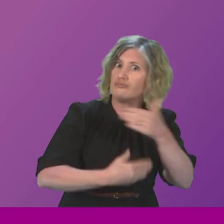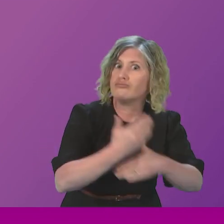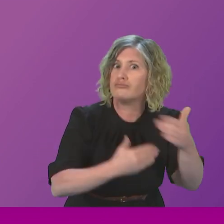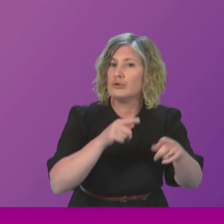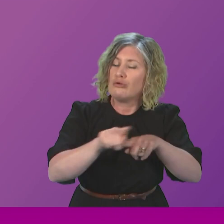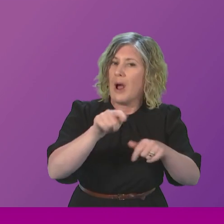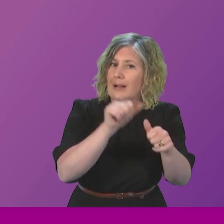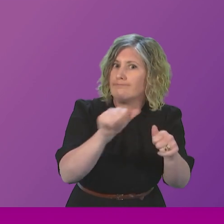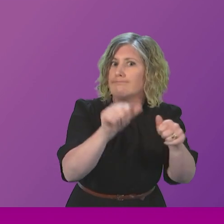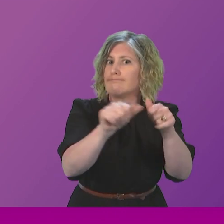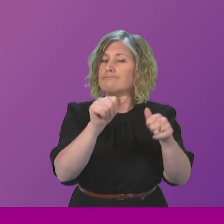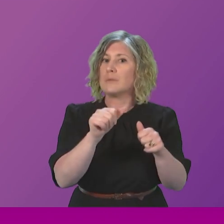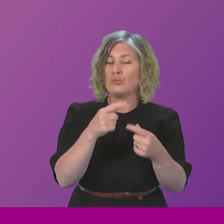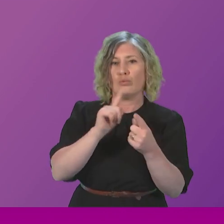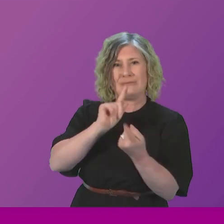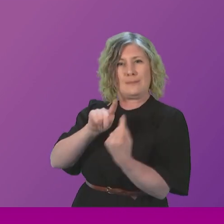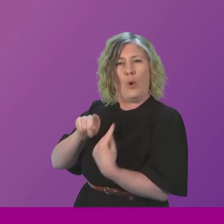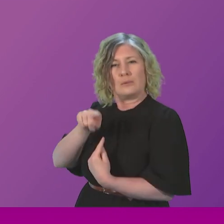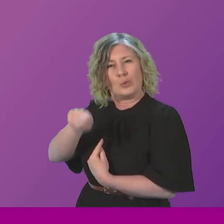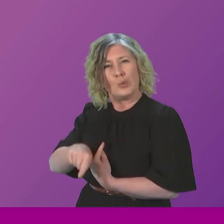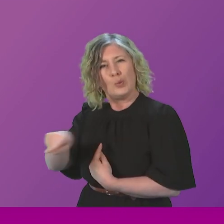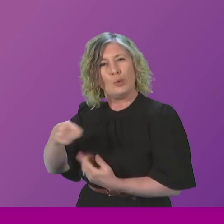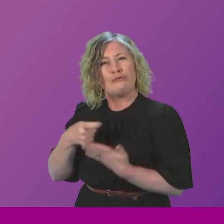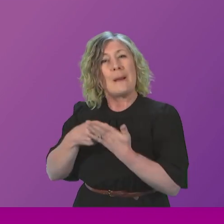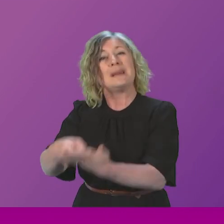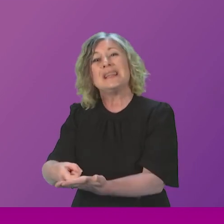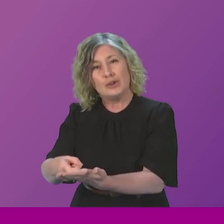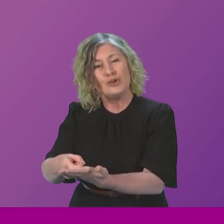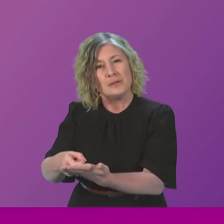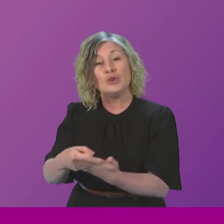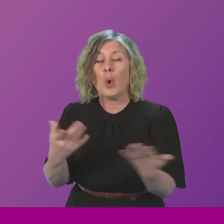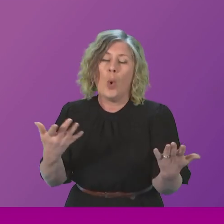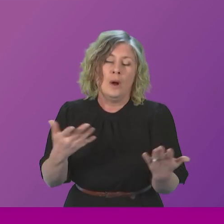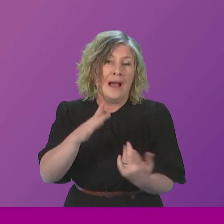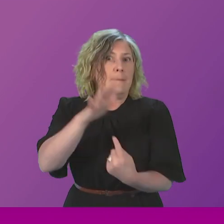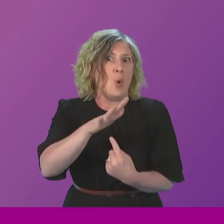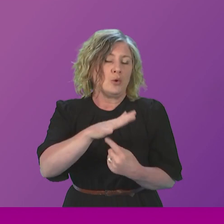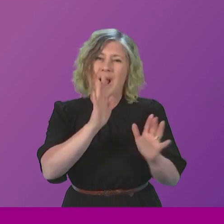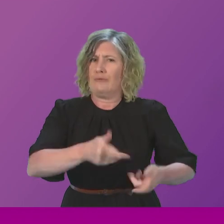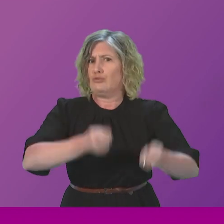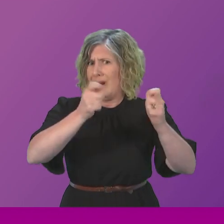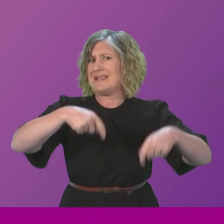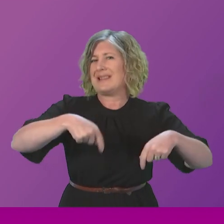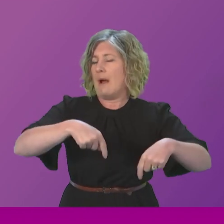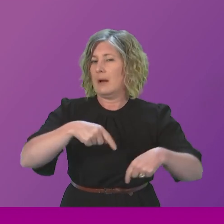to some of those recommendations. So, it is important that, you know, these issues, of course, are raised here by members right across